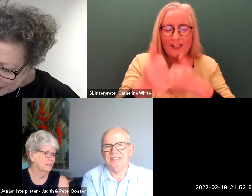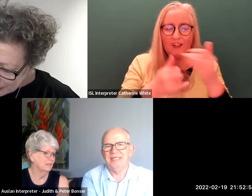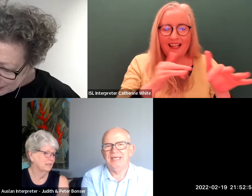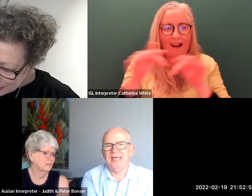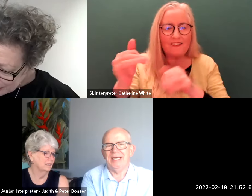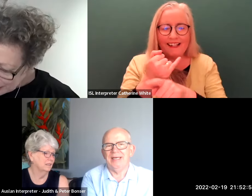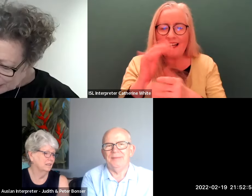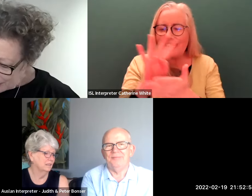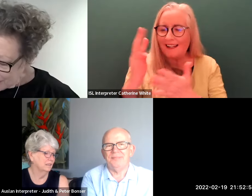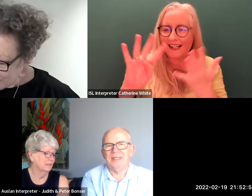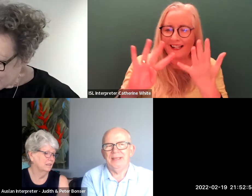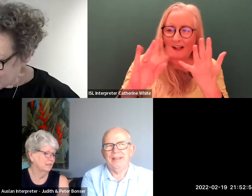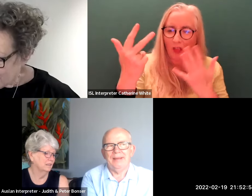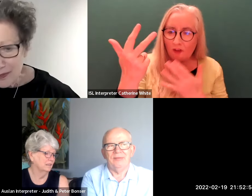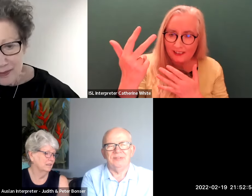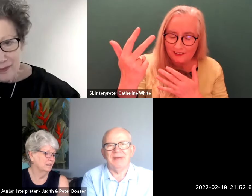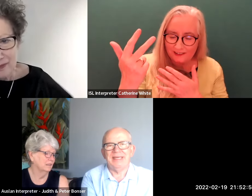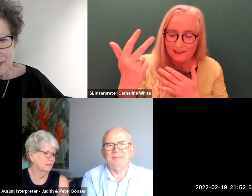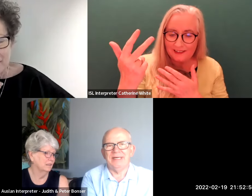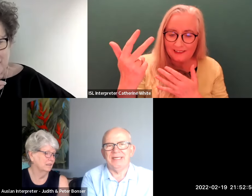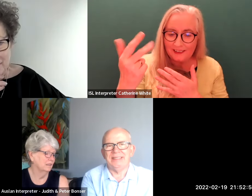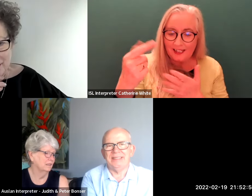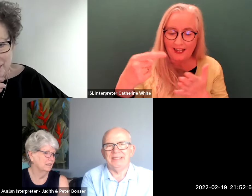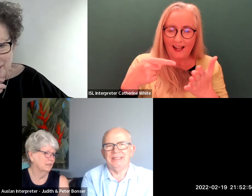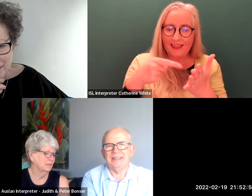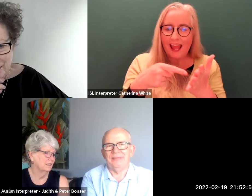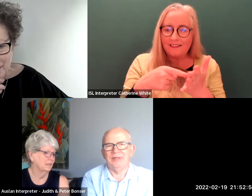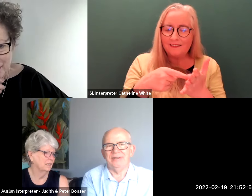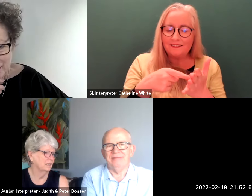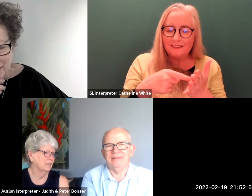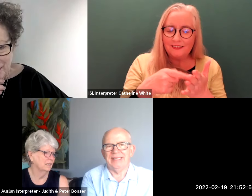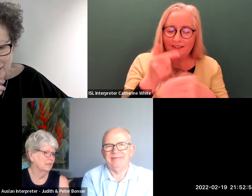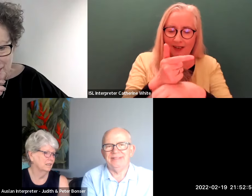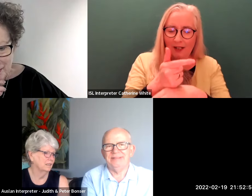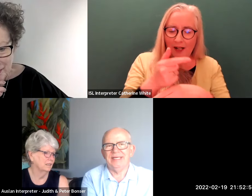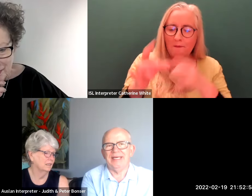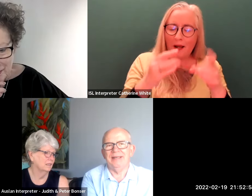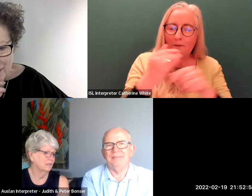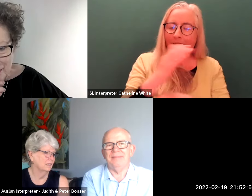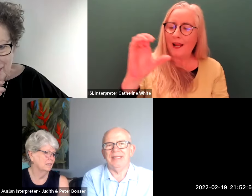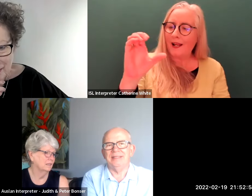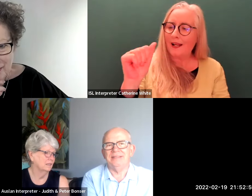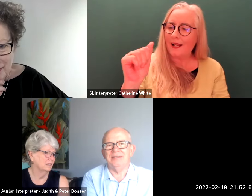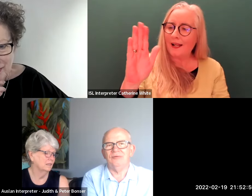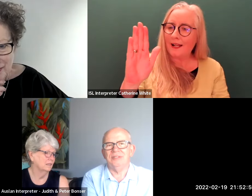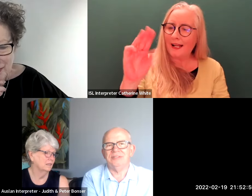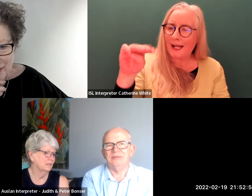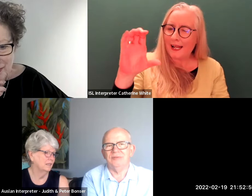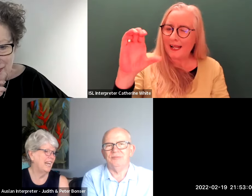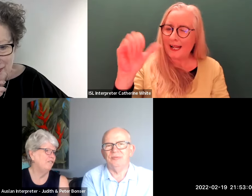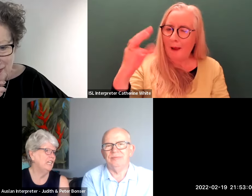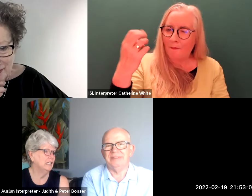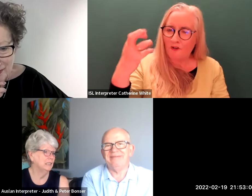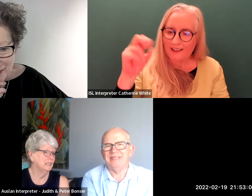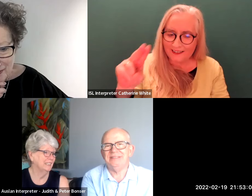um it was made by uh cameron davies um and he worked